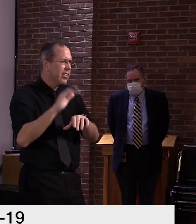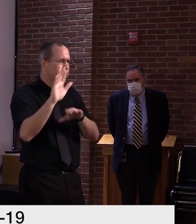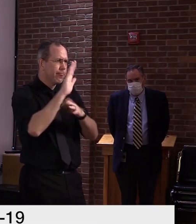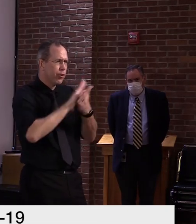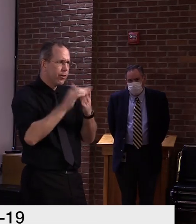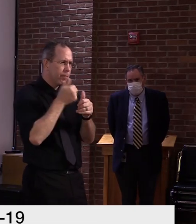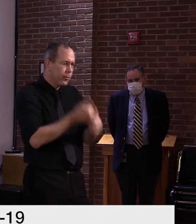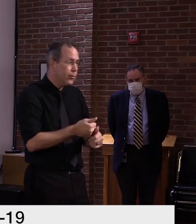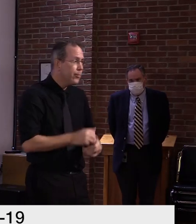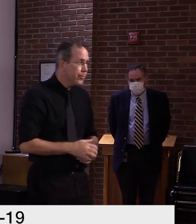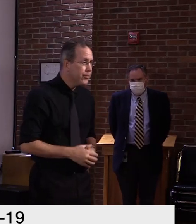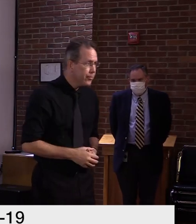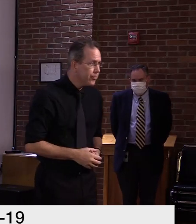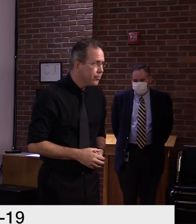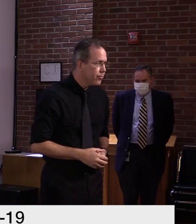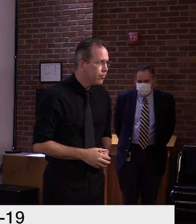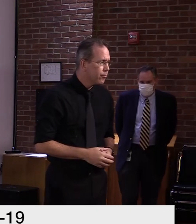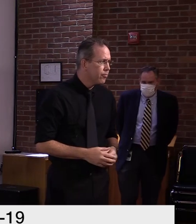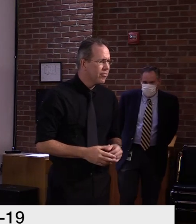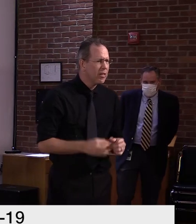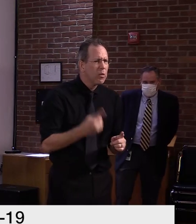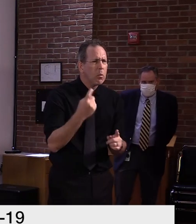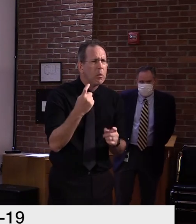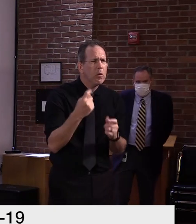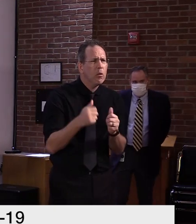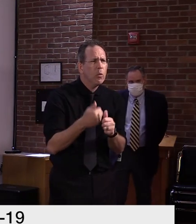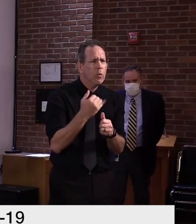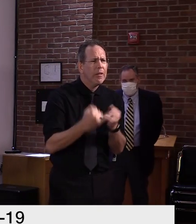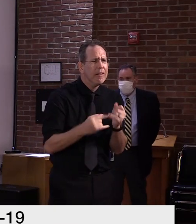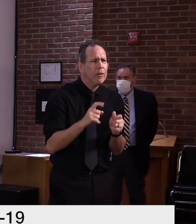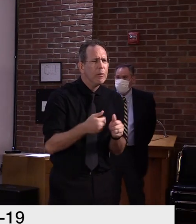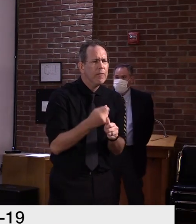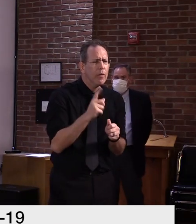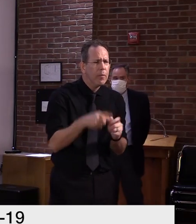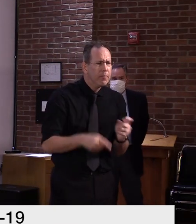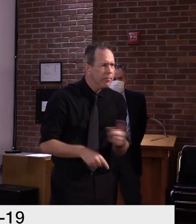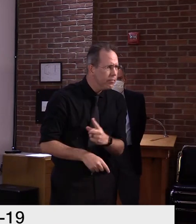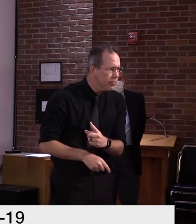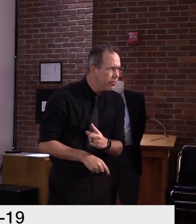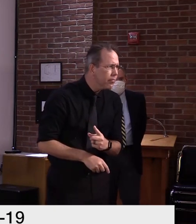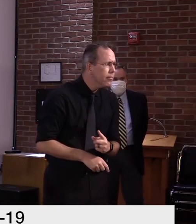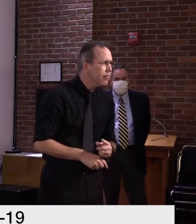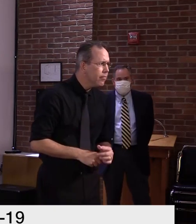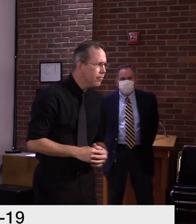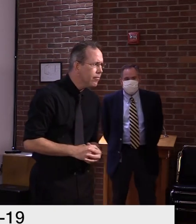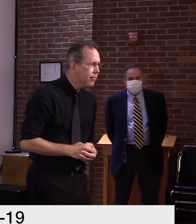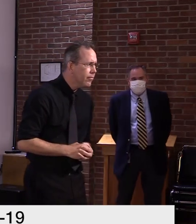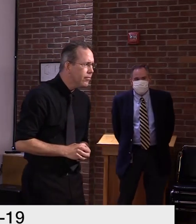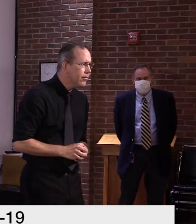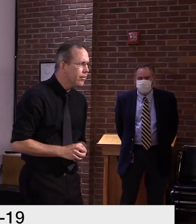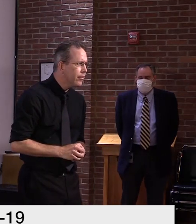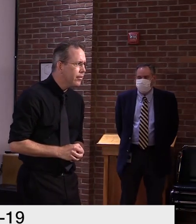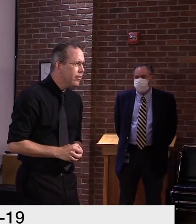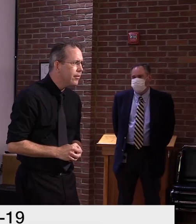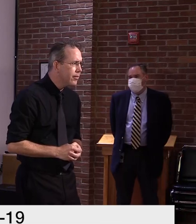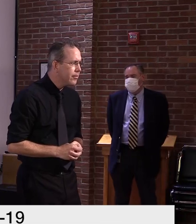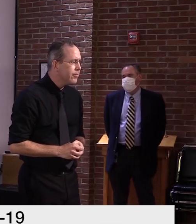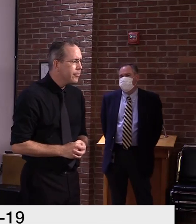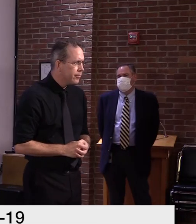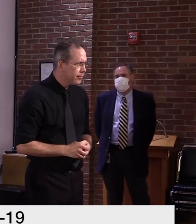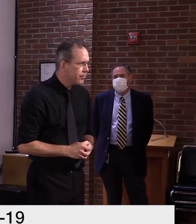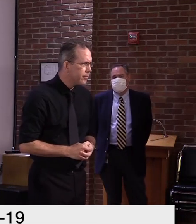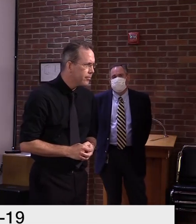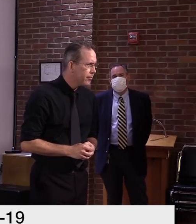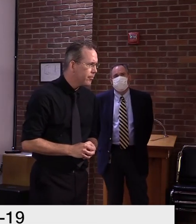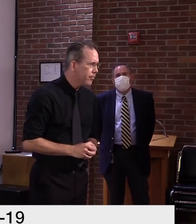So just a quick follow up because I, I know Rebecca probably won't let me call in if I keep going. Um, there are some people that have